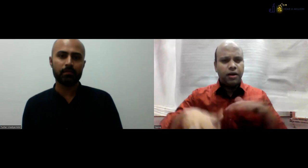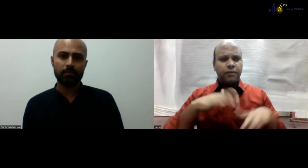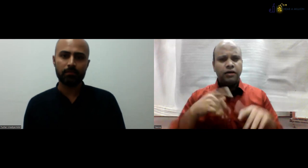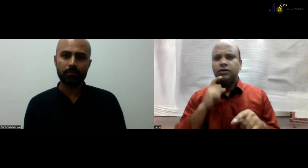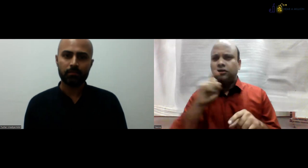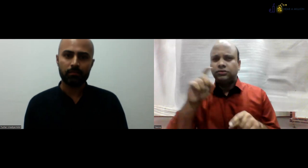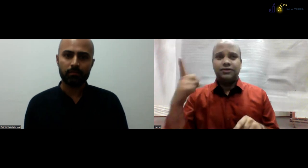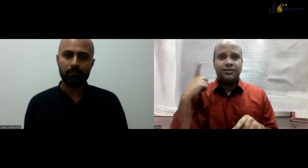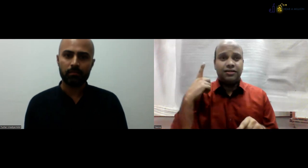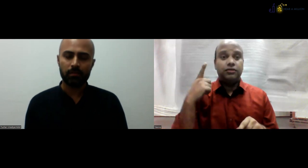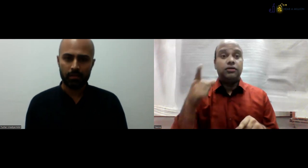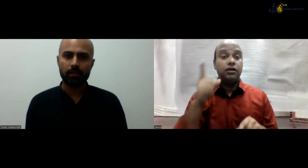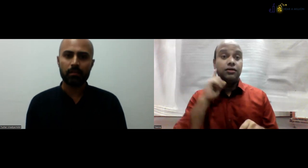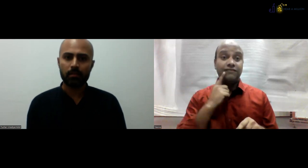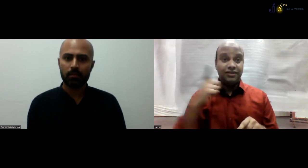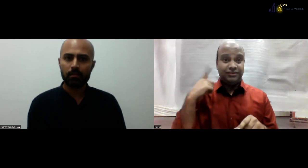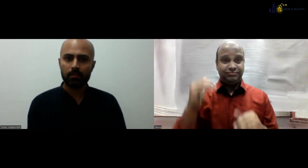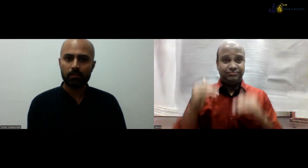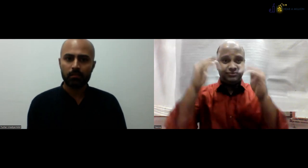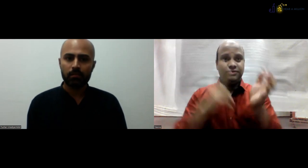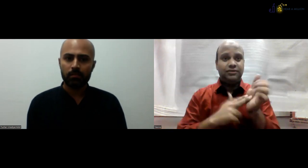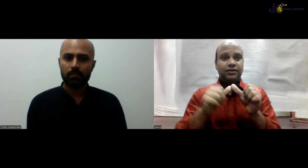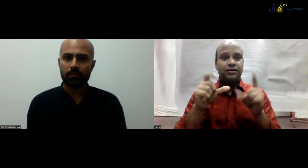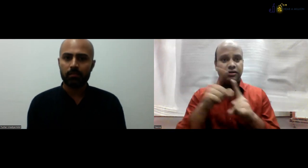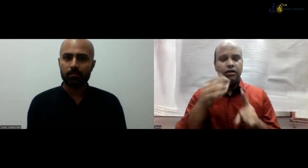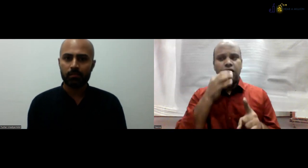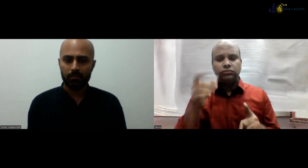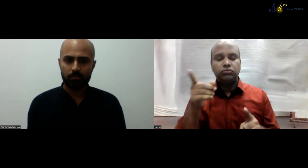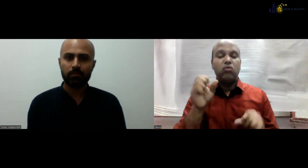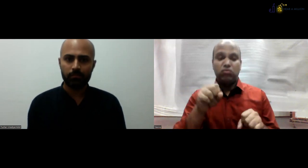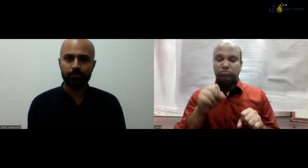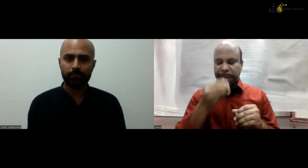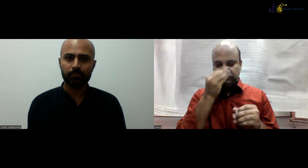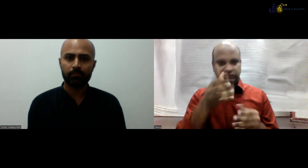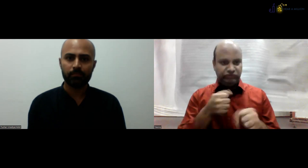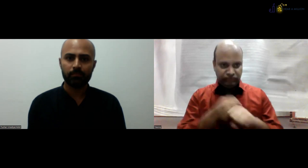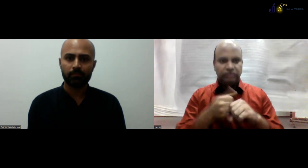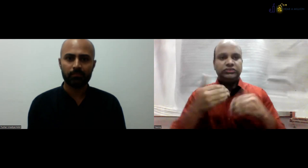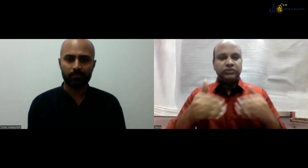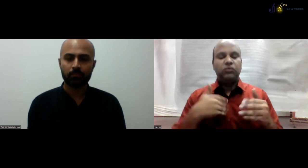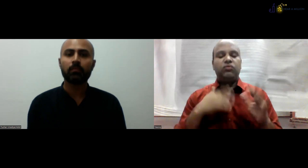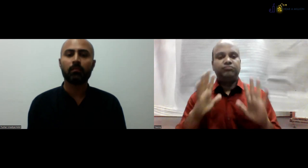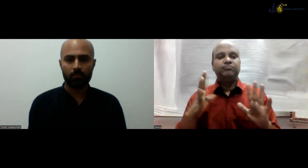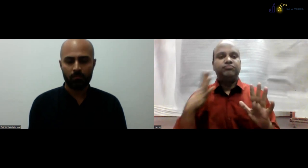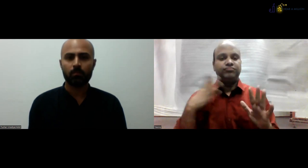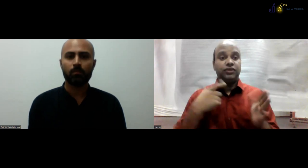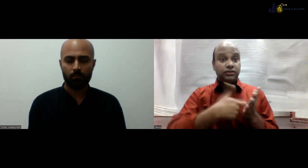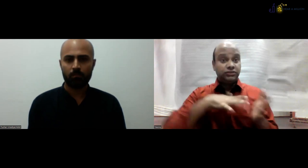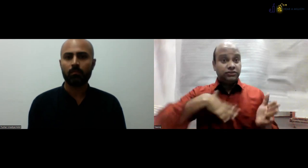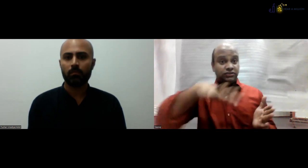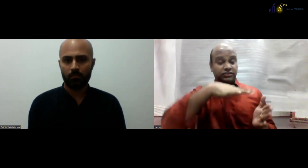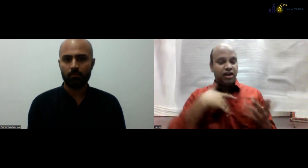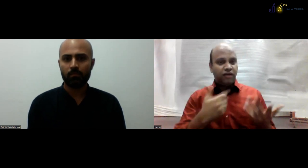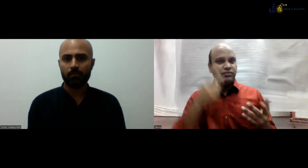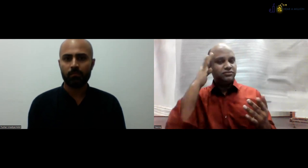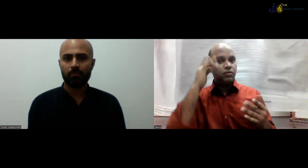Then we fight for that. And we fought, we thought that, okay, we connected with the deaf leaders, with national association of the deaf. They said, yes, we